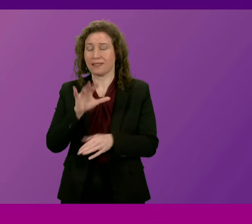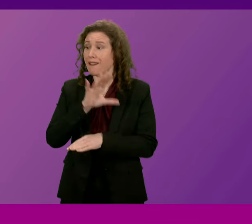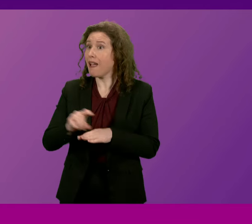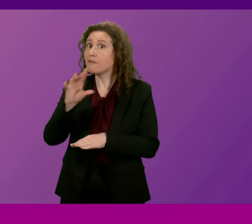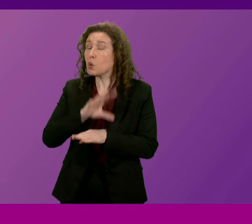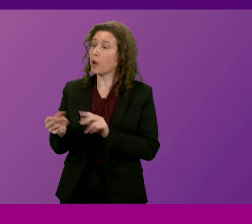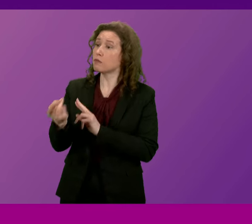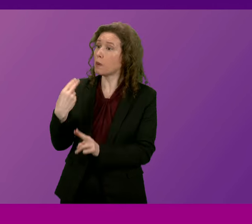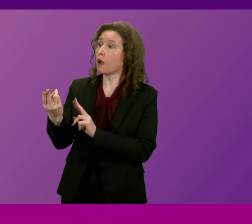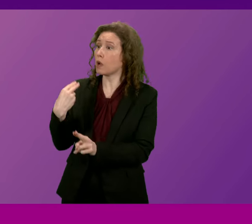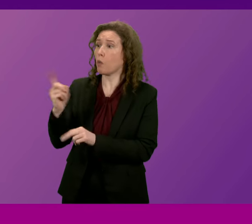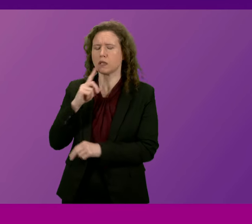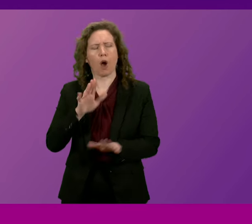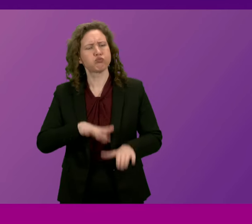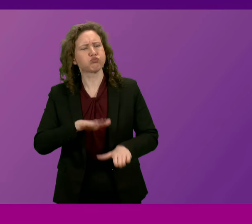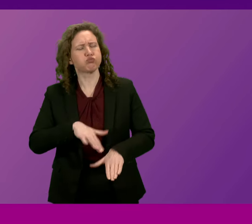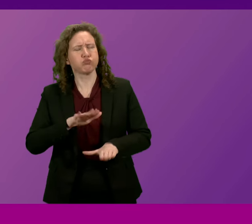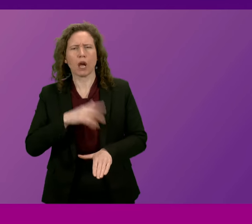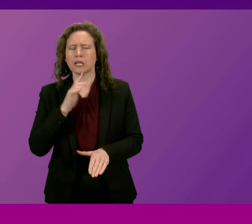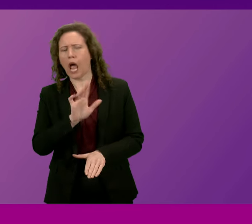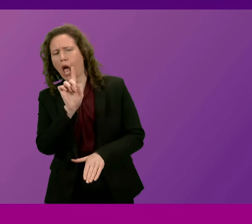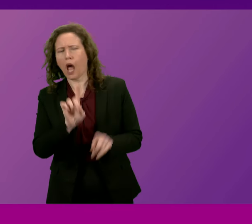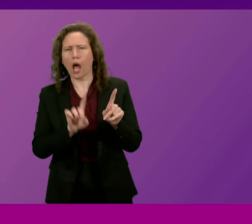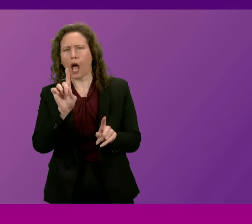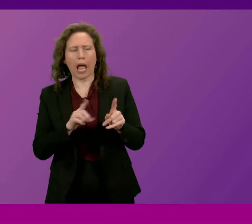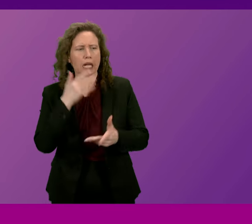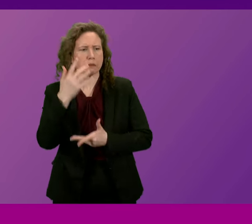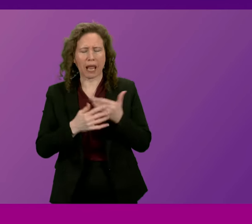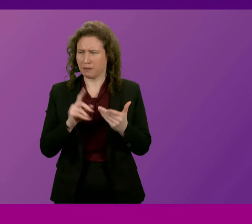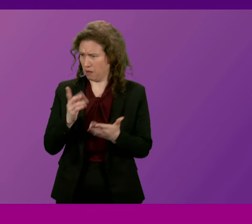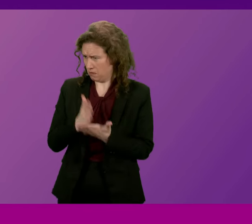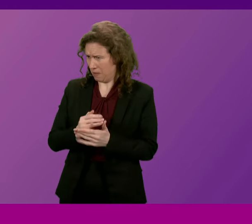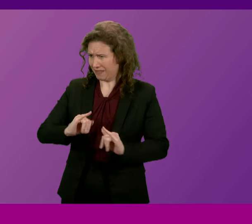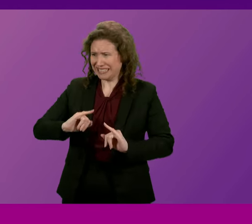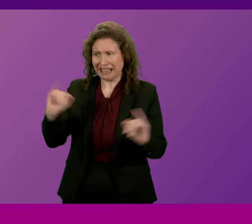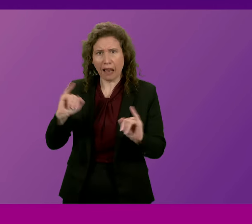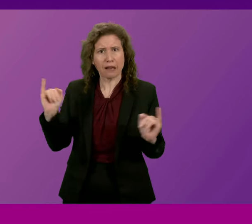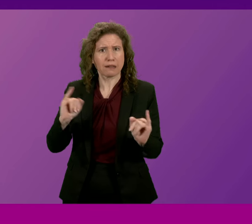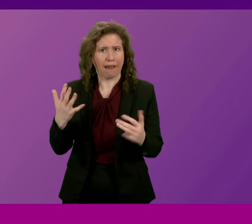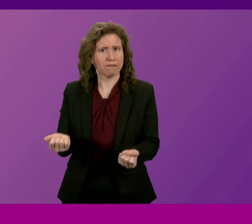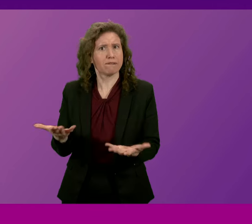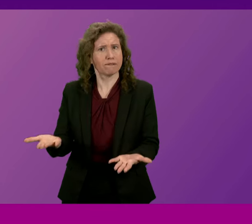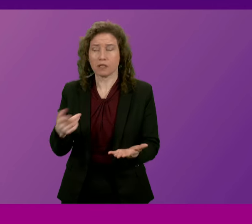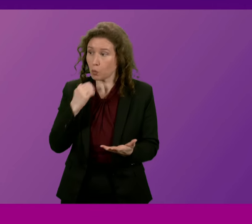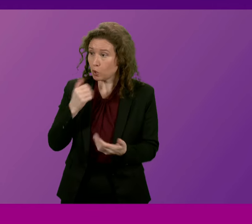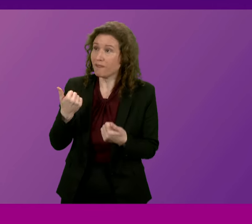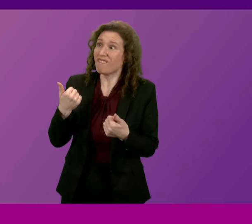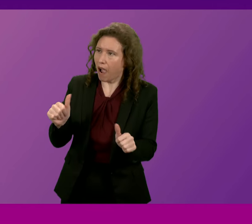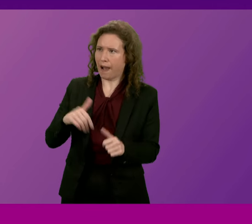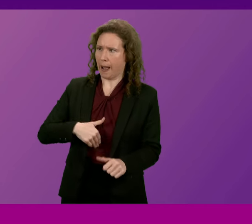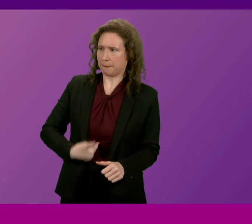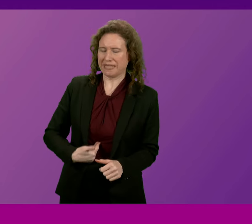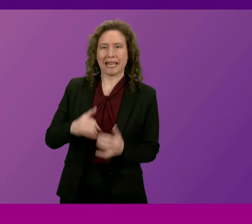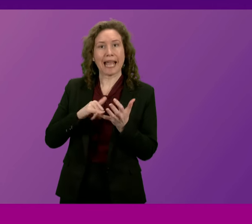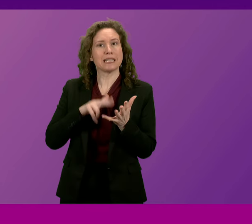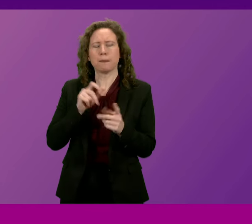week, John Swinney plays it down and tries to explain away the deadly crisis on his watch. So will he finally admit that the